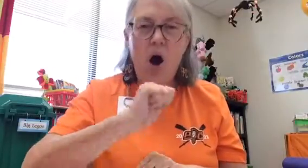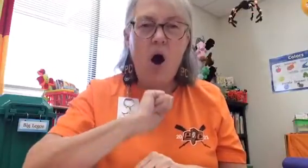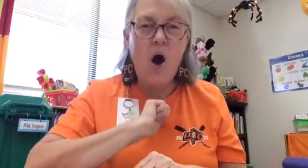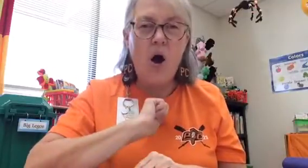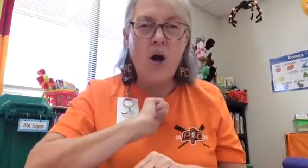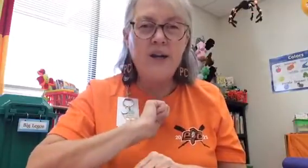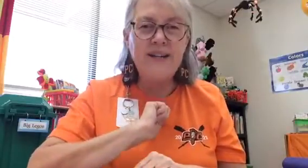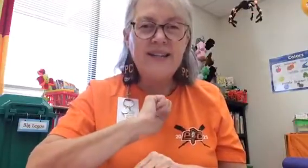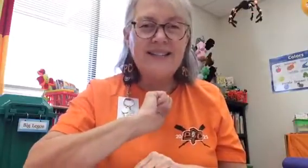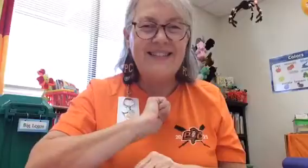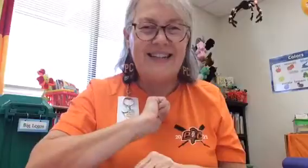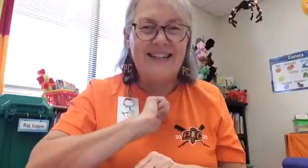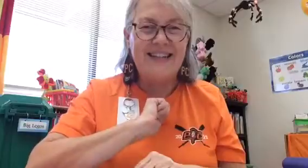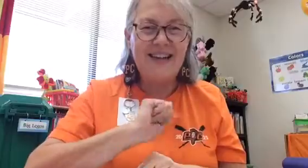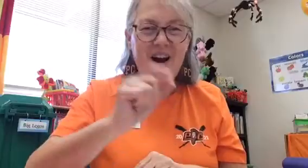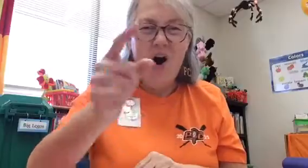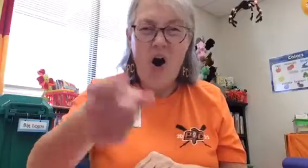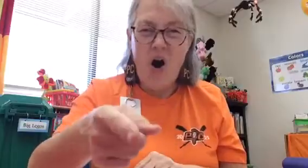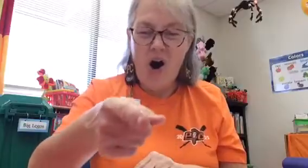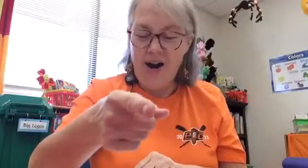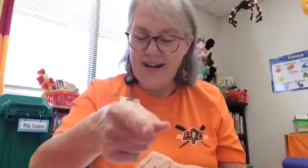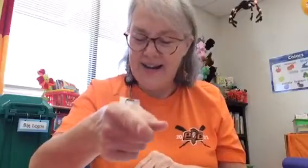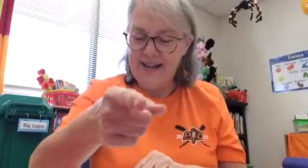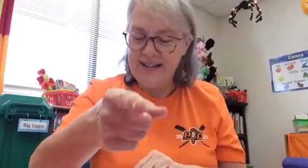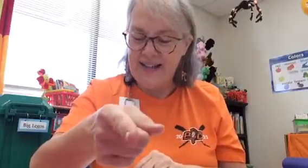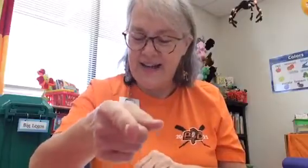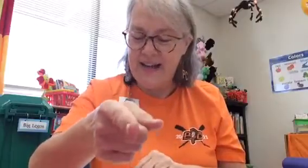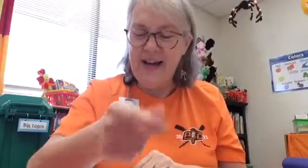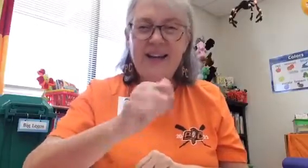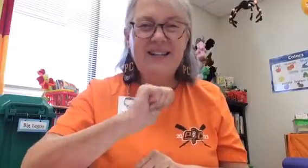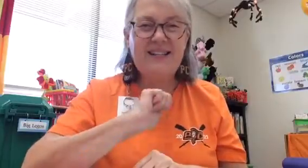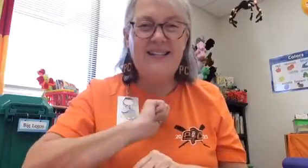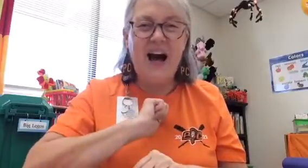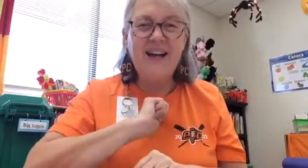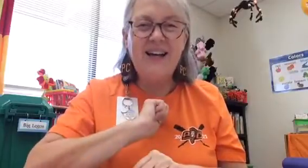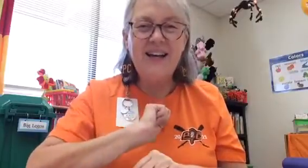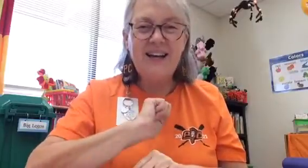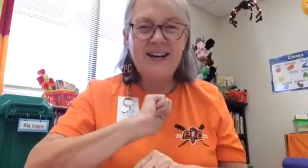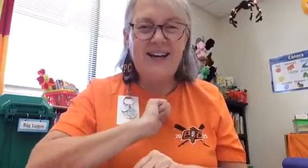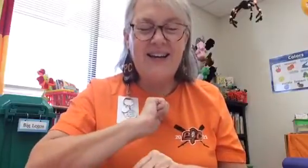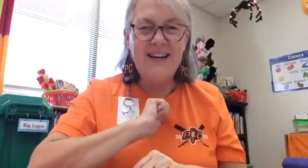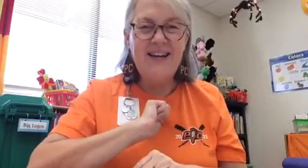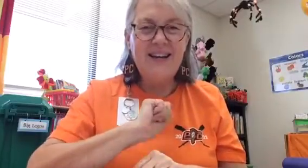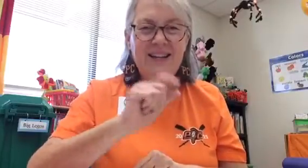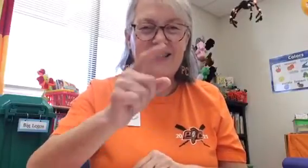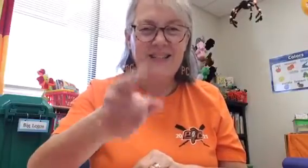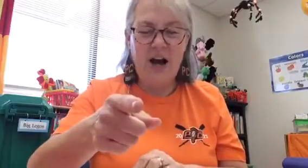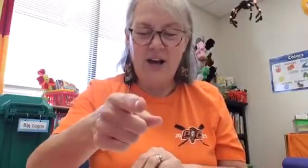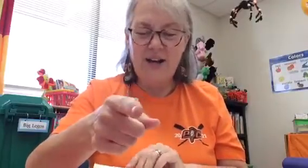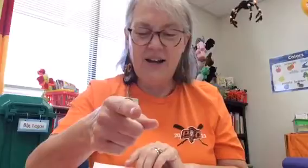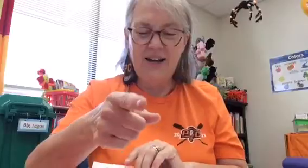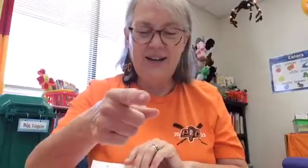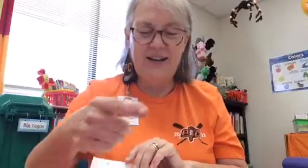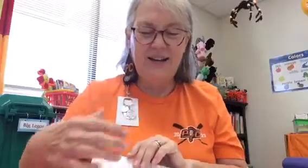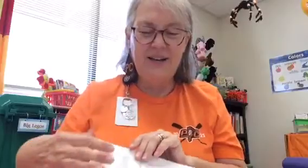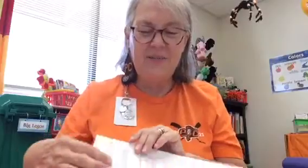Hard, d. Hard, d. Sock, kuh. Sock, kuh.